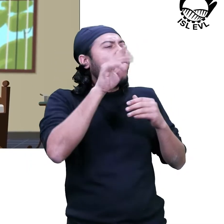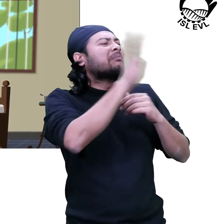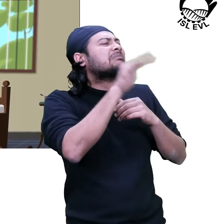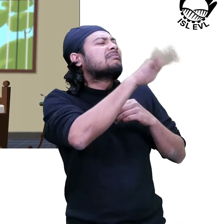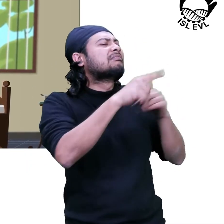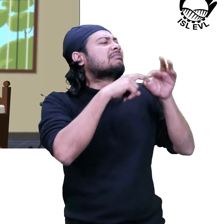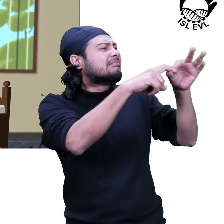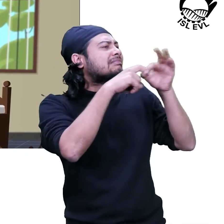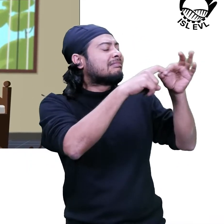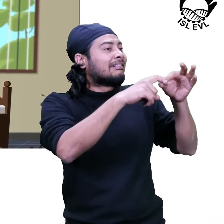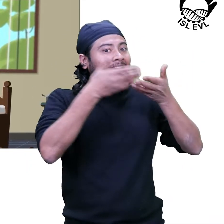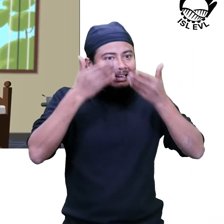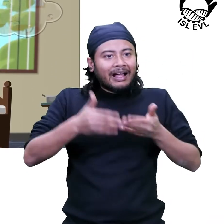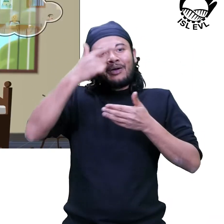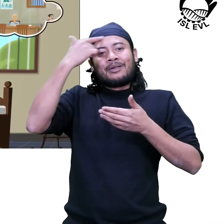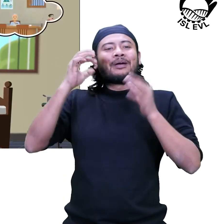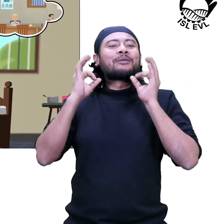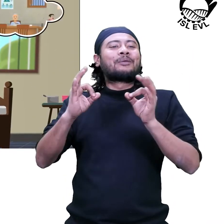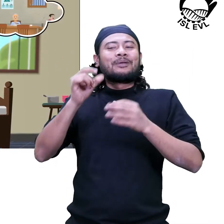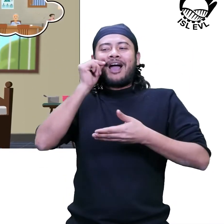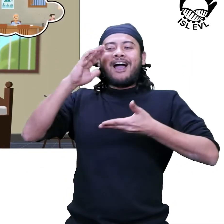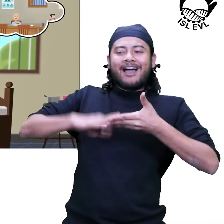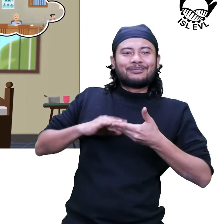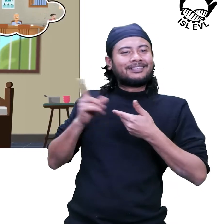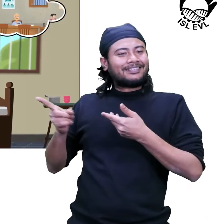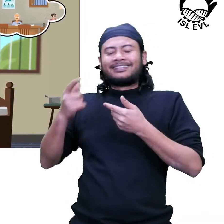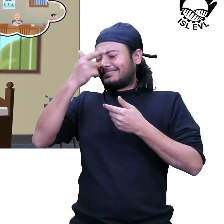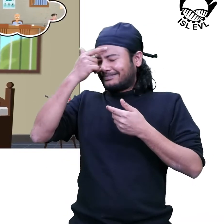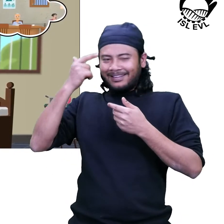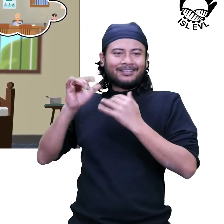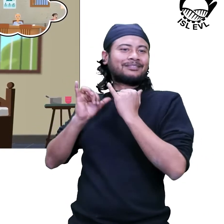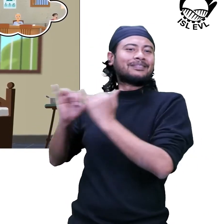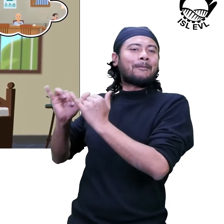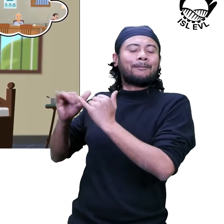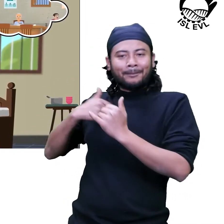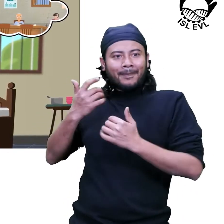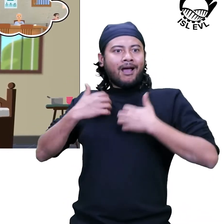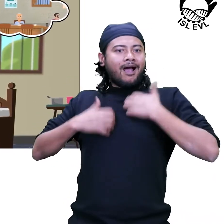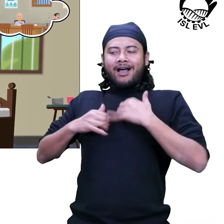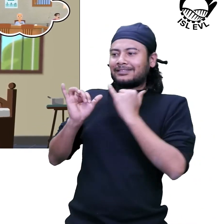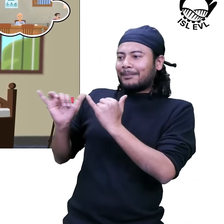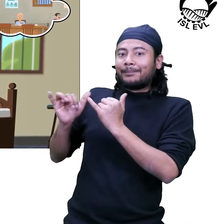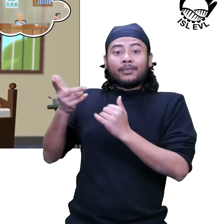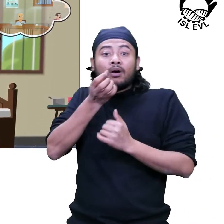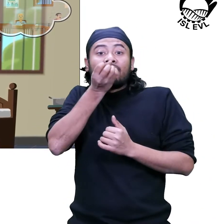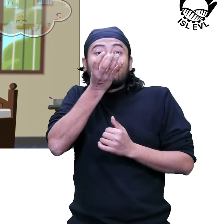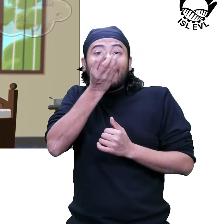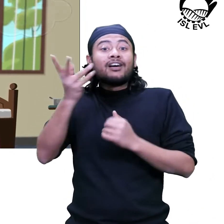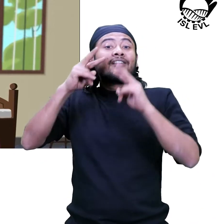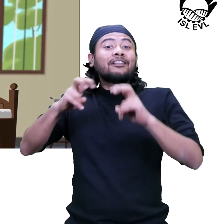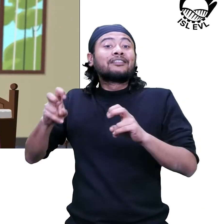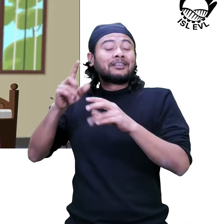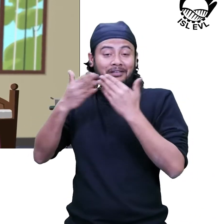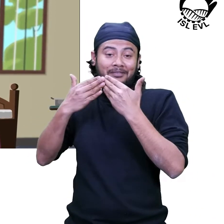carries similar interests as mine. Your grandpa is a horticulturist and now the chairman of our BMC. So,